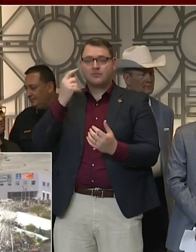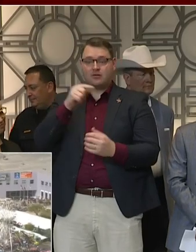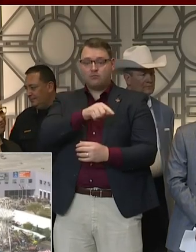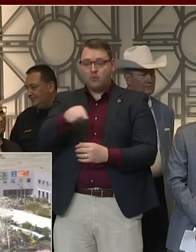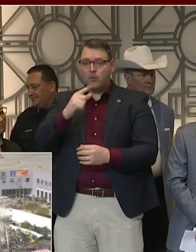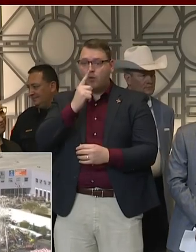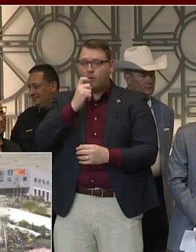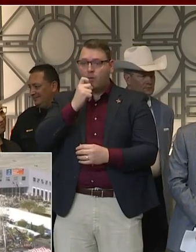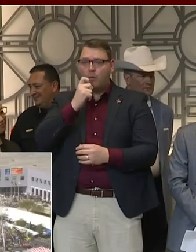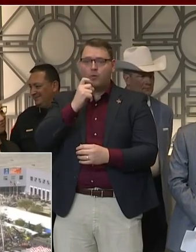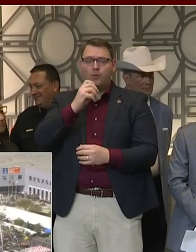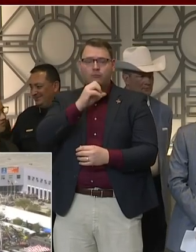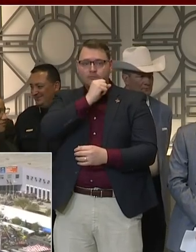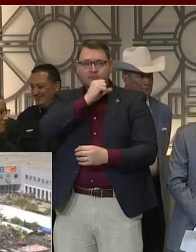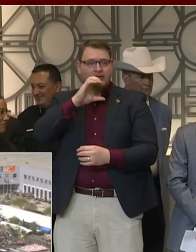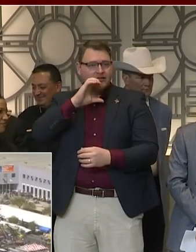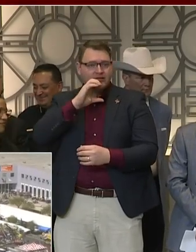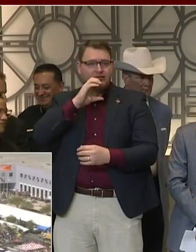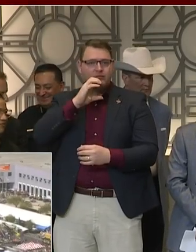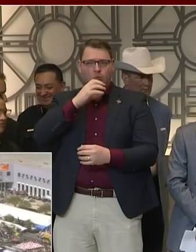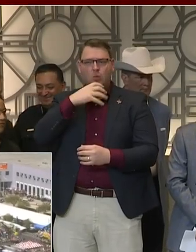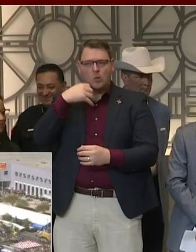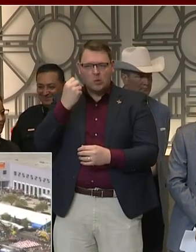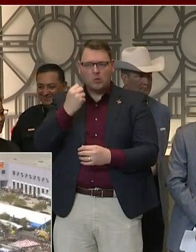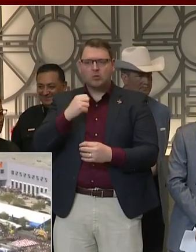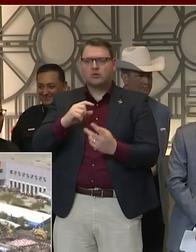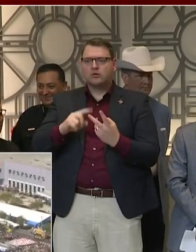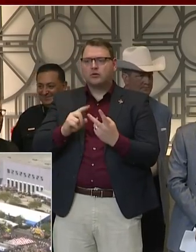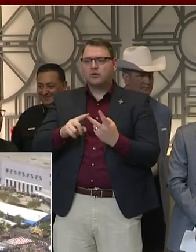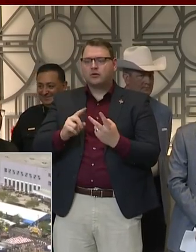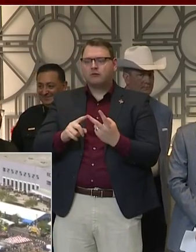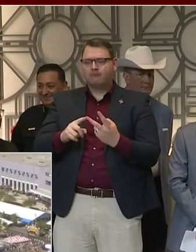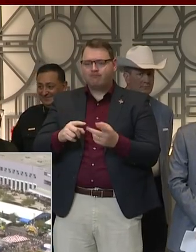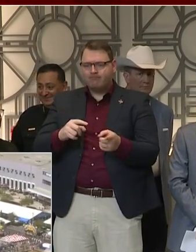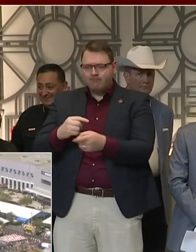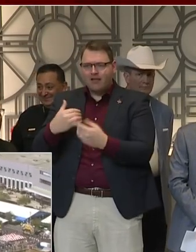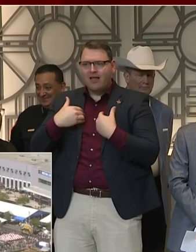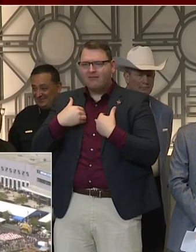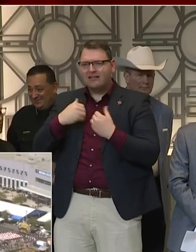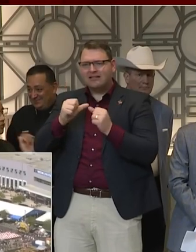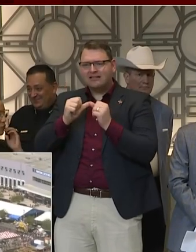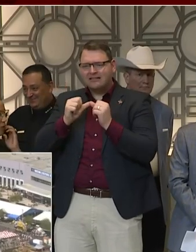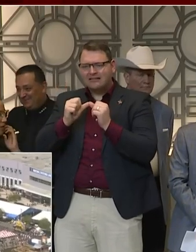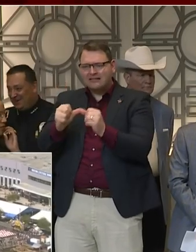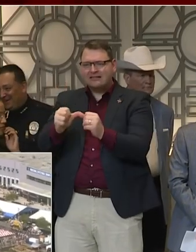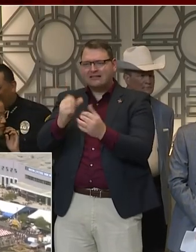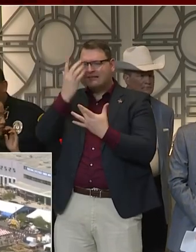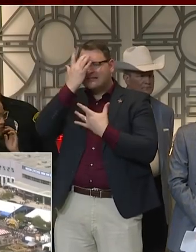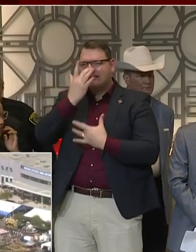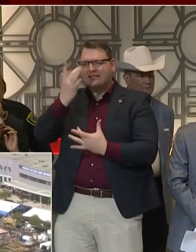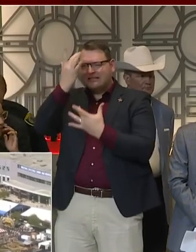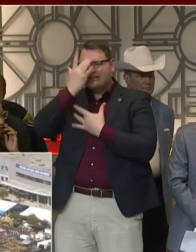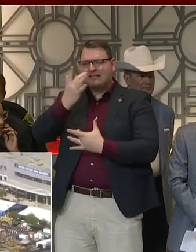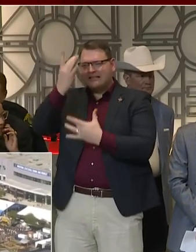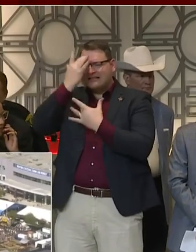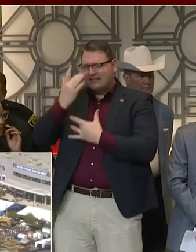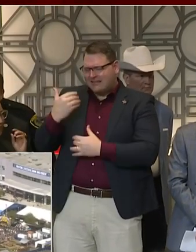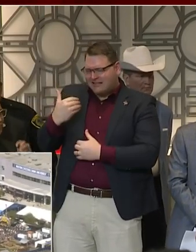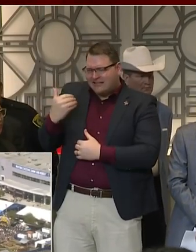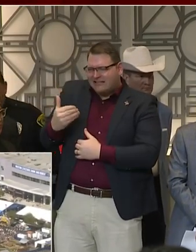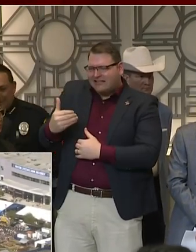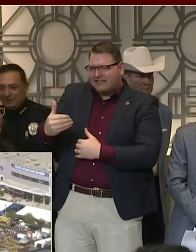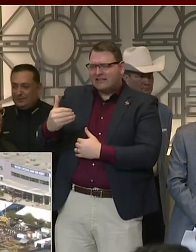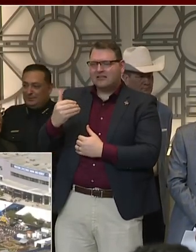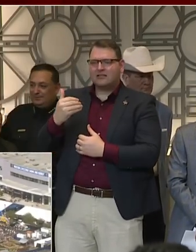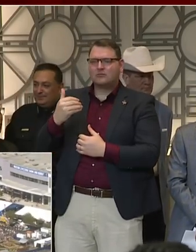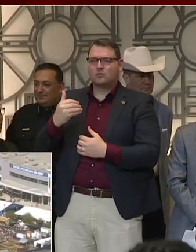those who have chronic health conditions. We want to make sure that you limit your interaction with those who may be sick or those